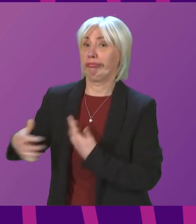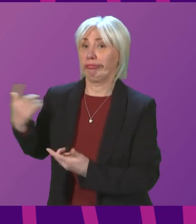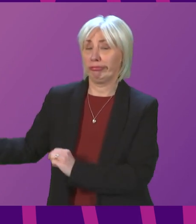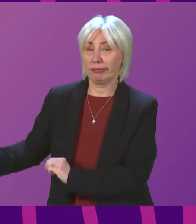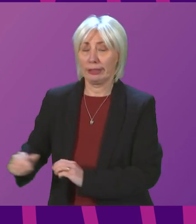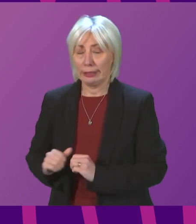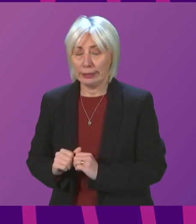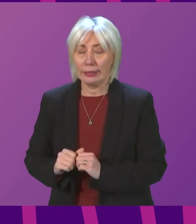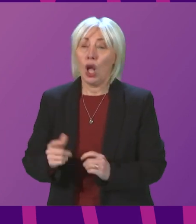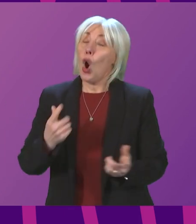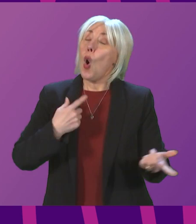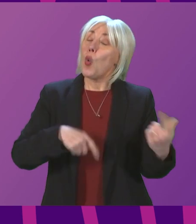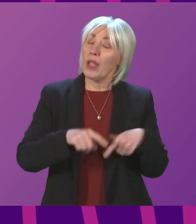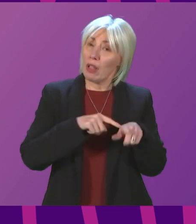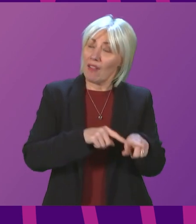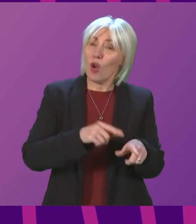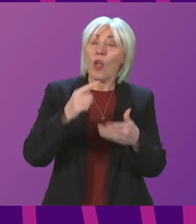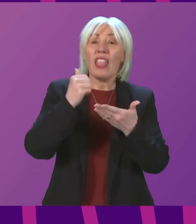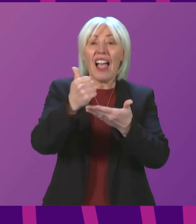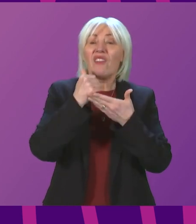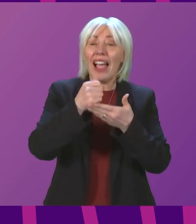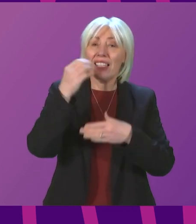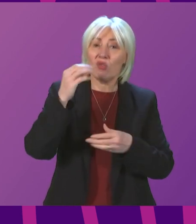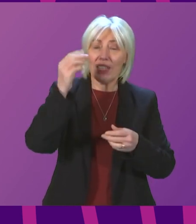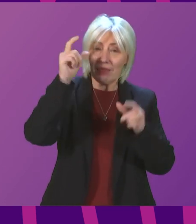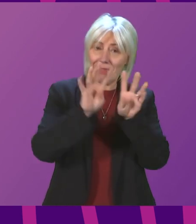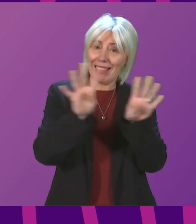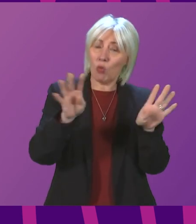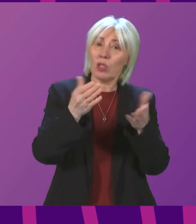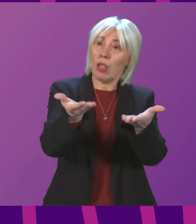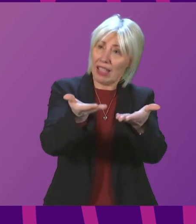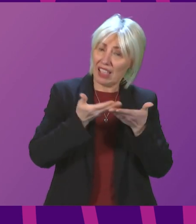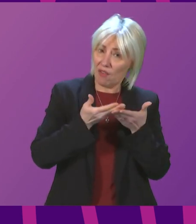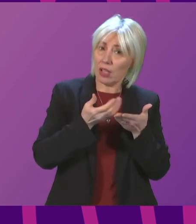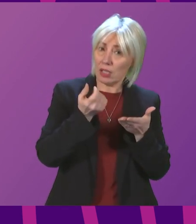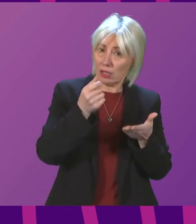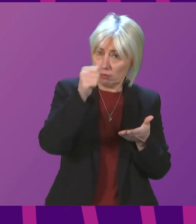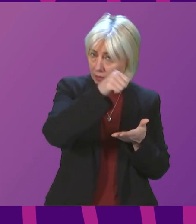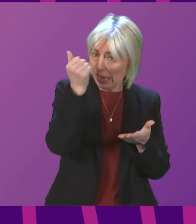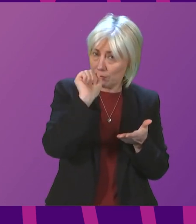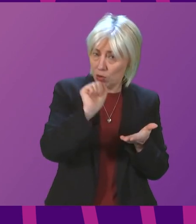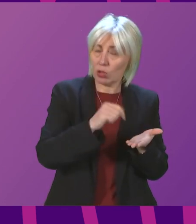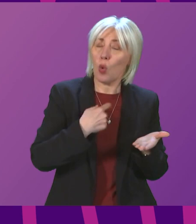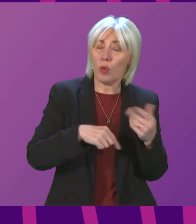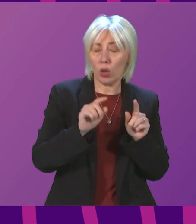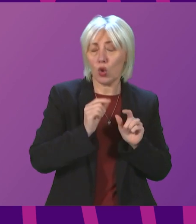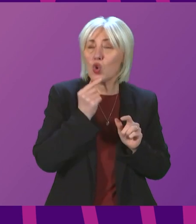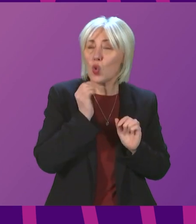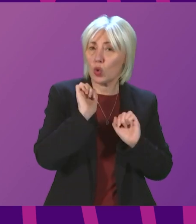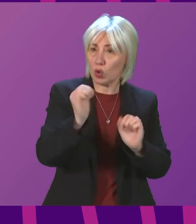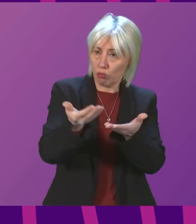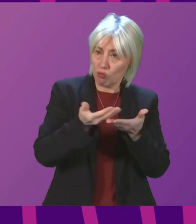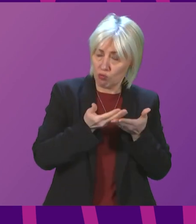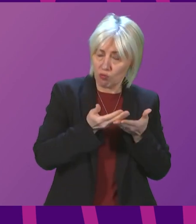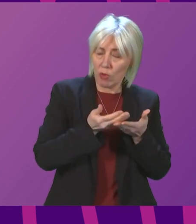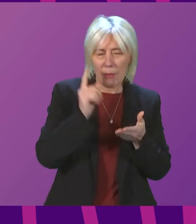of the advisory council who give us expert opinion on these things to take that cautious approach. And interestingly, it was last week, I think, that